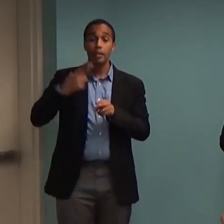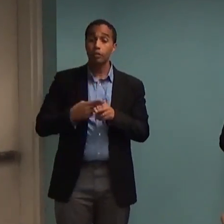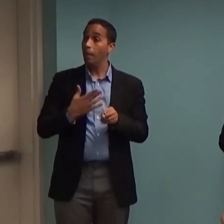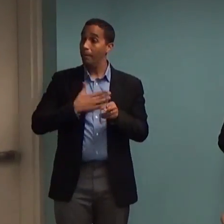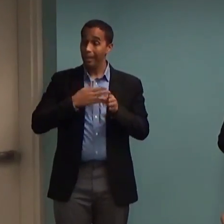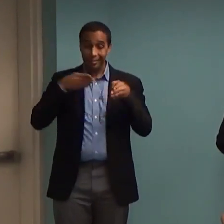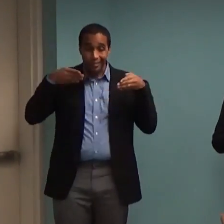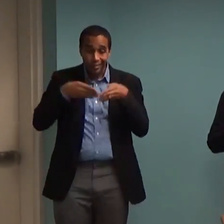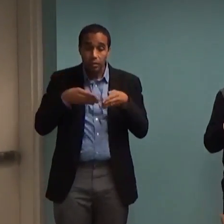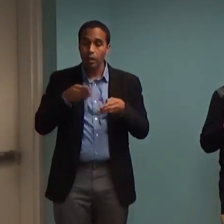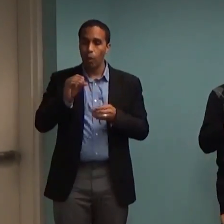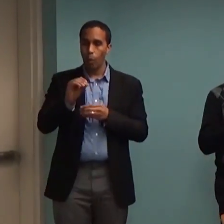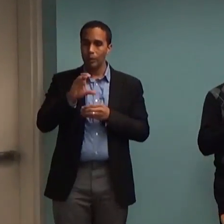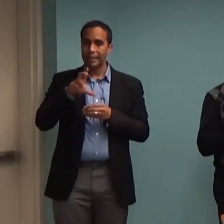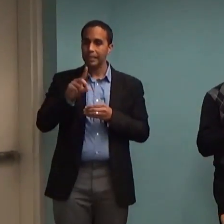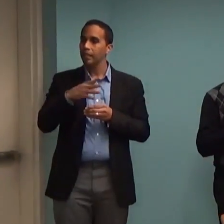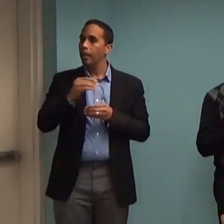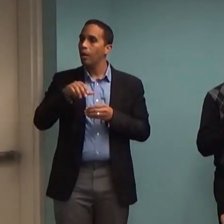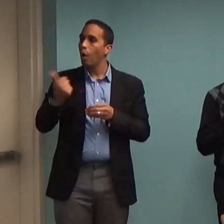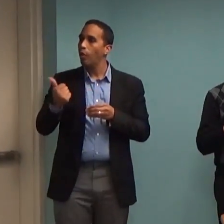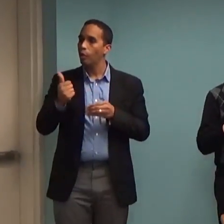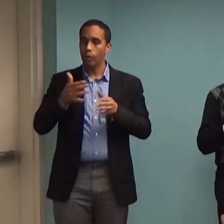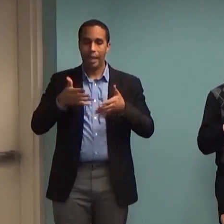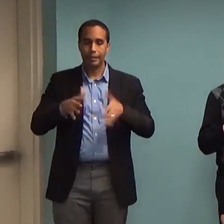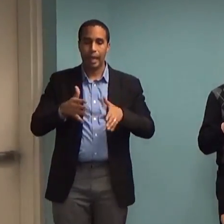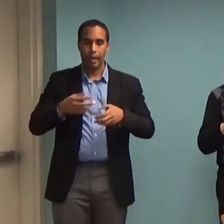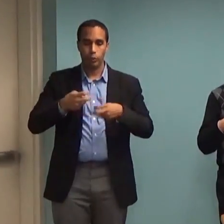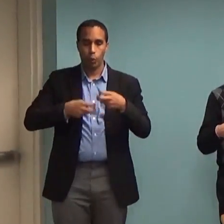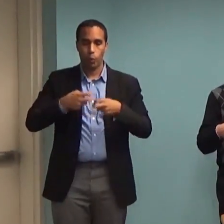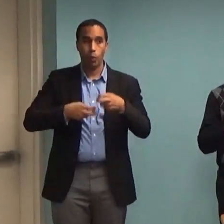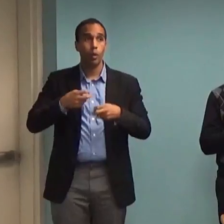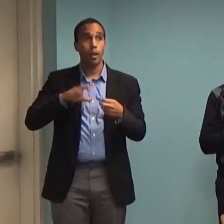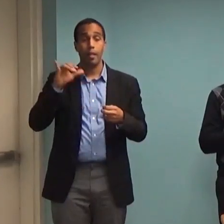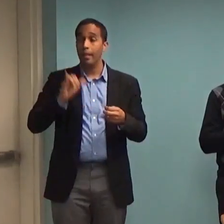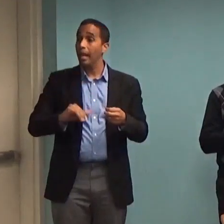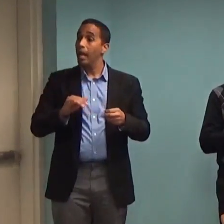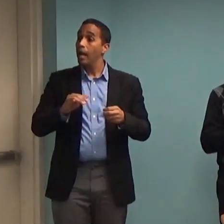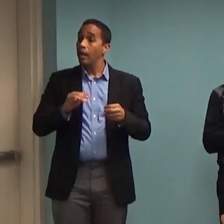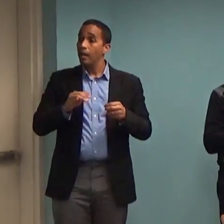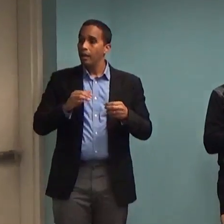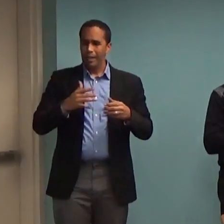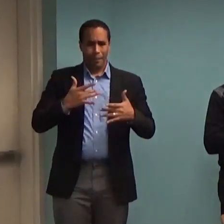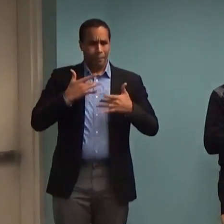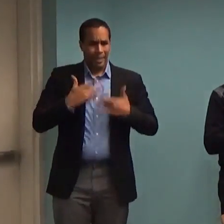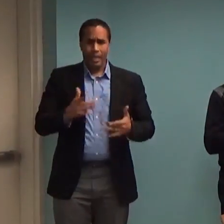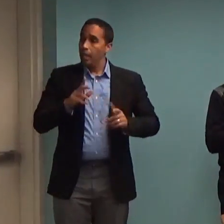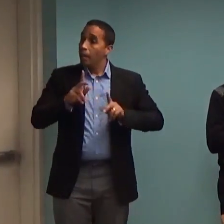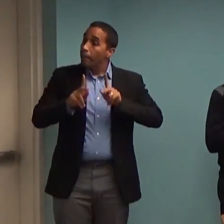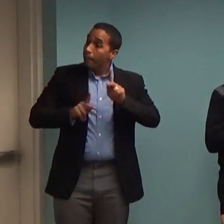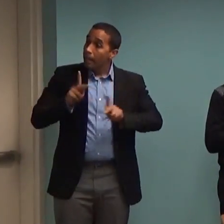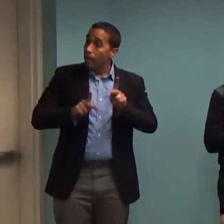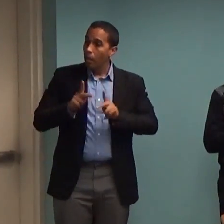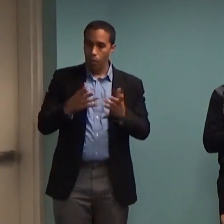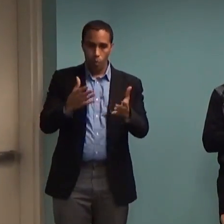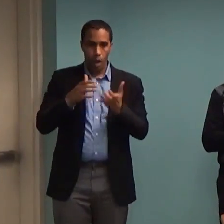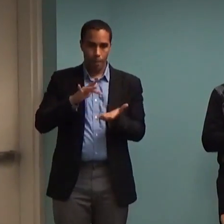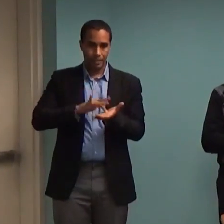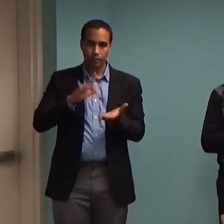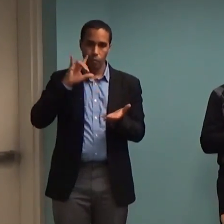anxiety disorders. And those conditions are ones where people frequently seek out treatment with medication. And so